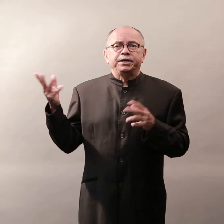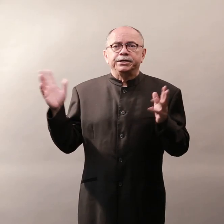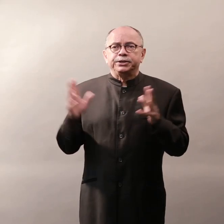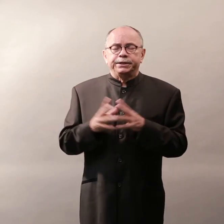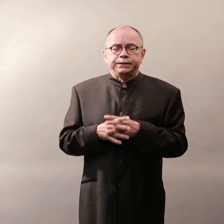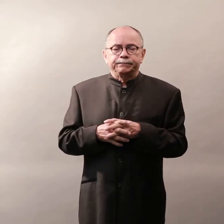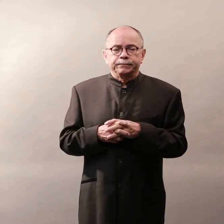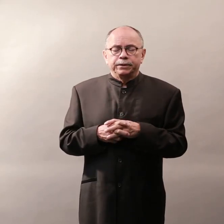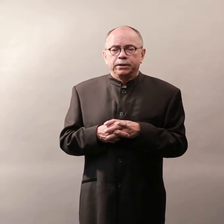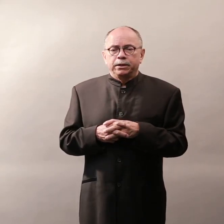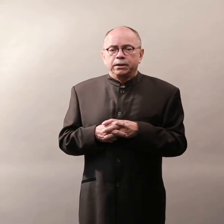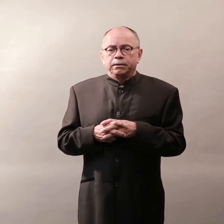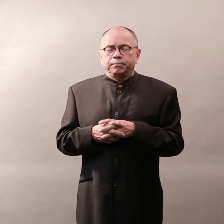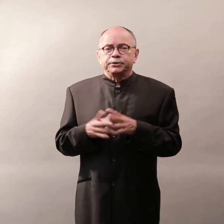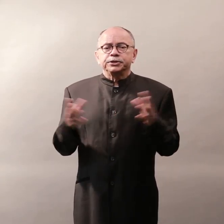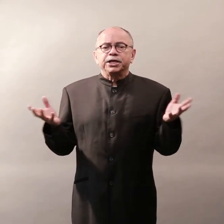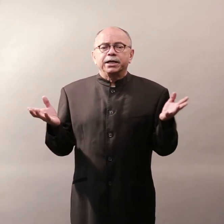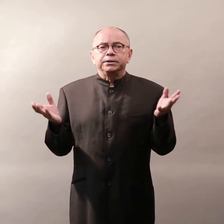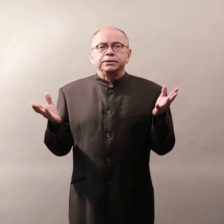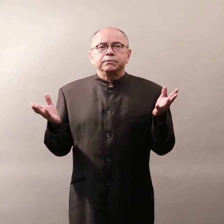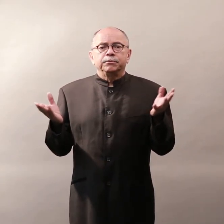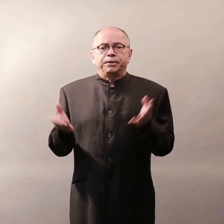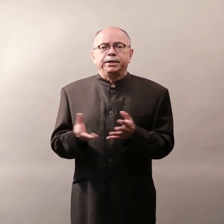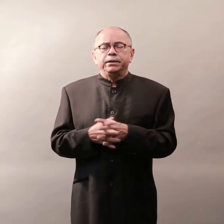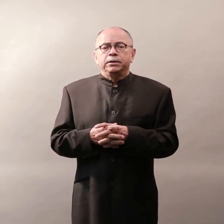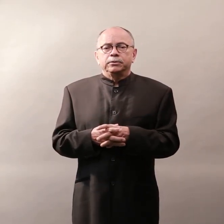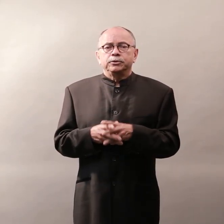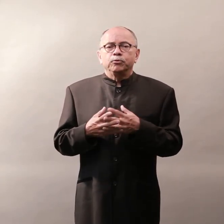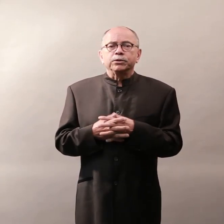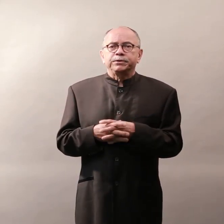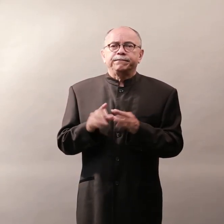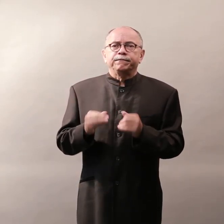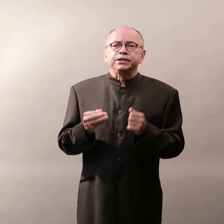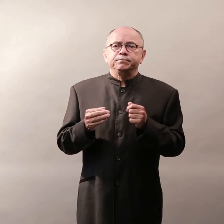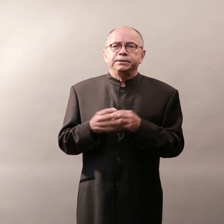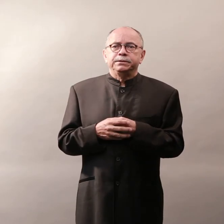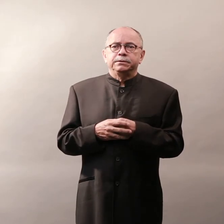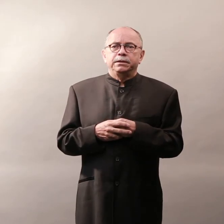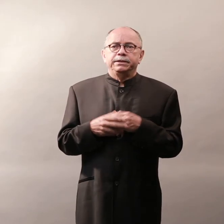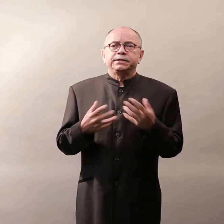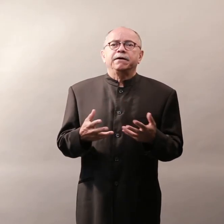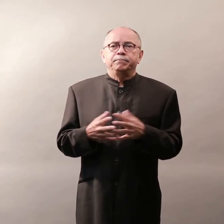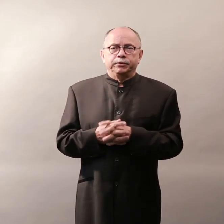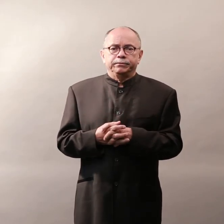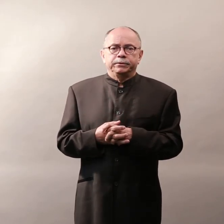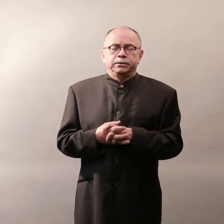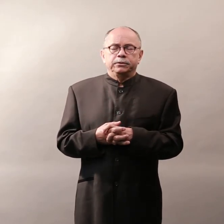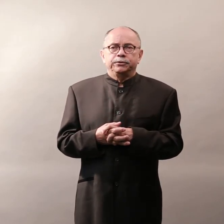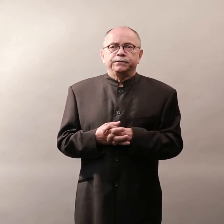PhDs. But your challenge will be to work with the Freshmen and Sophomore, during the